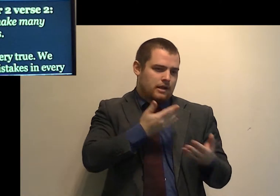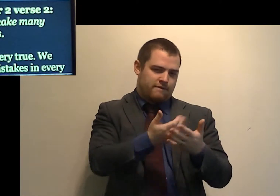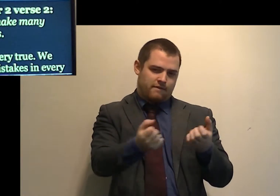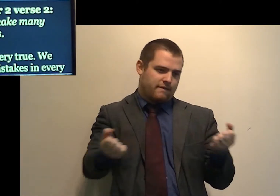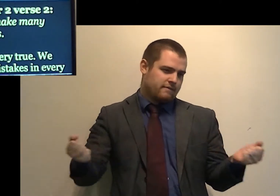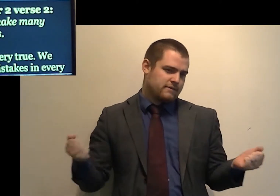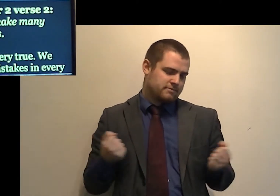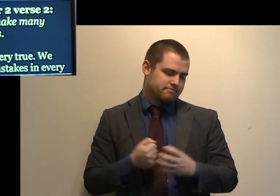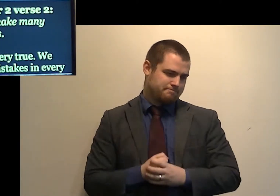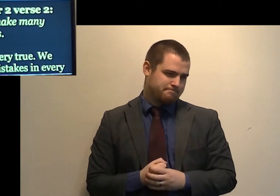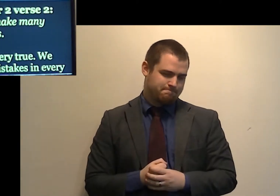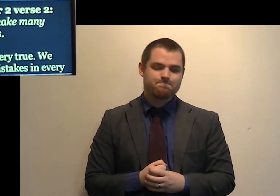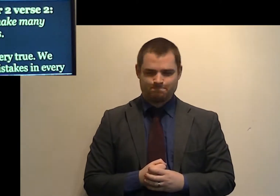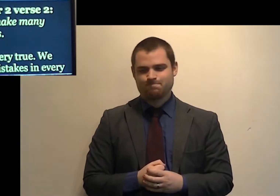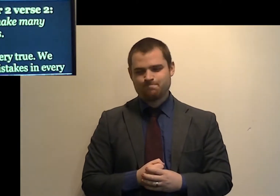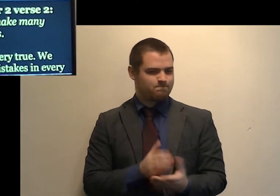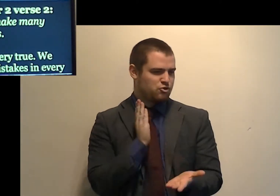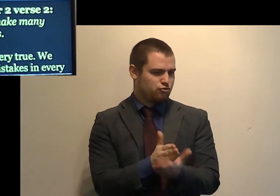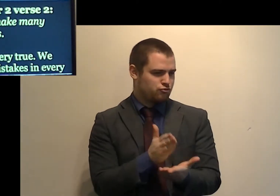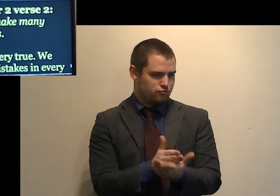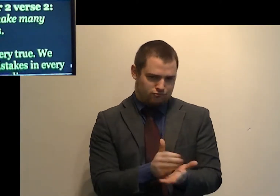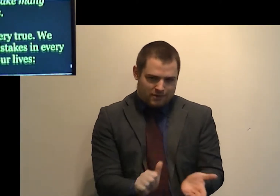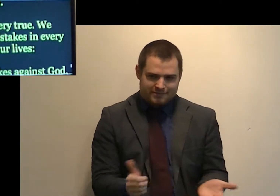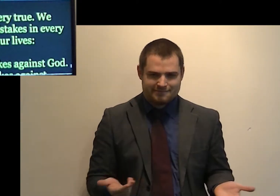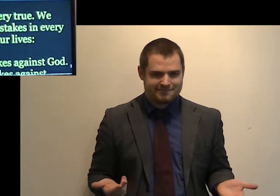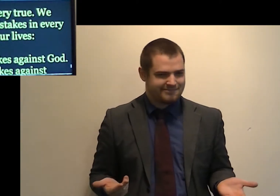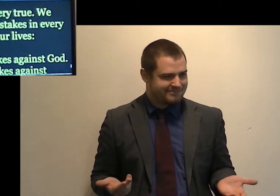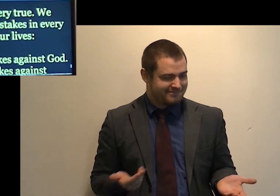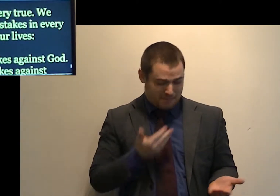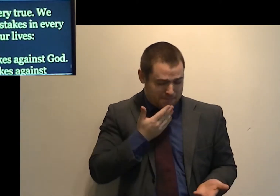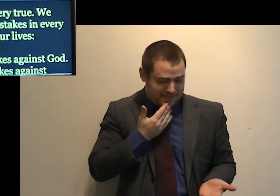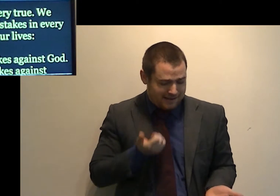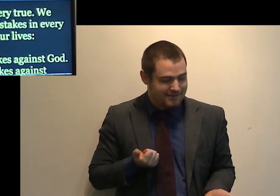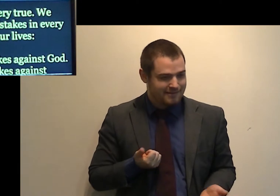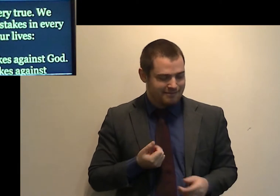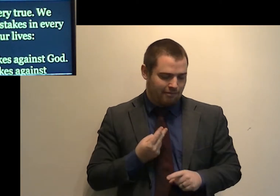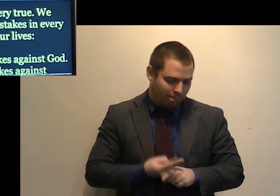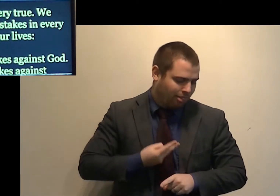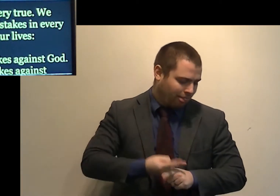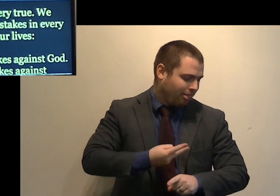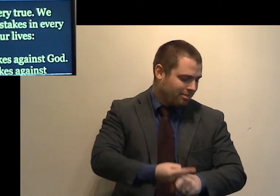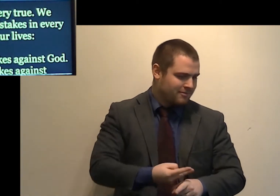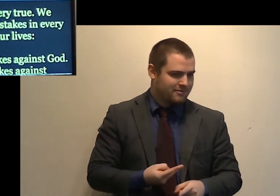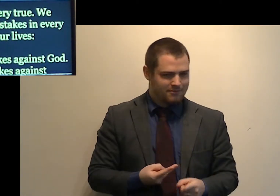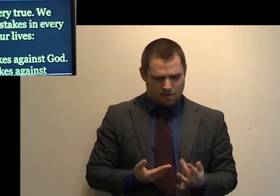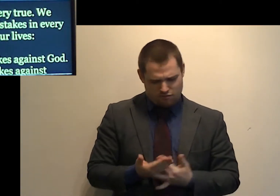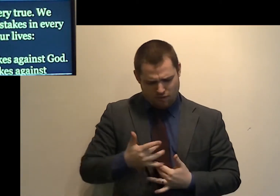This is very true. Number we make many mistakes in every area of our lives.